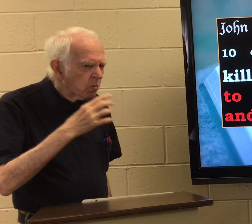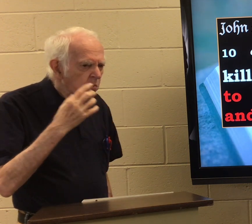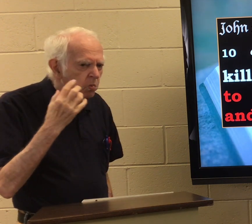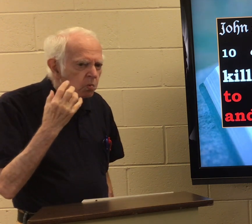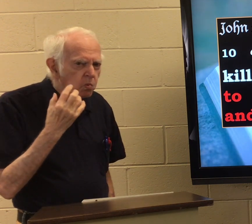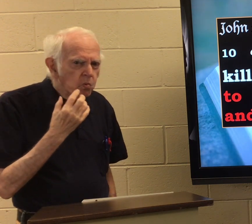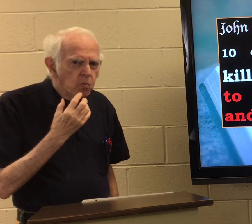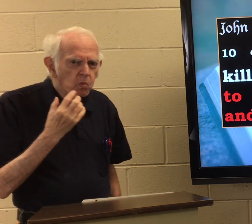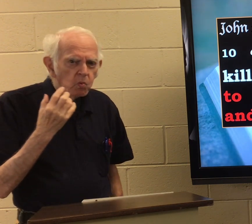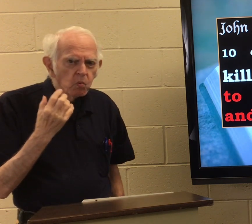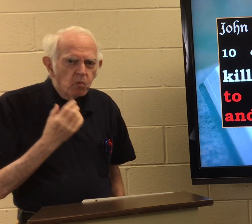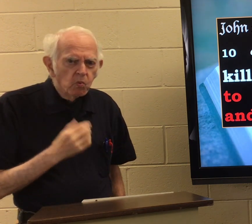Wow.